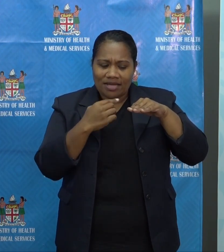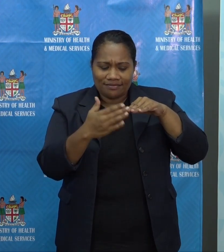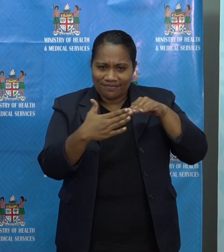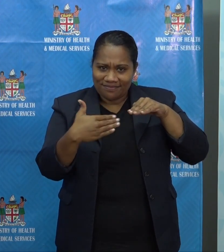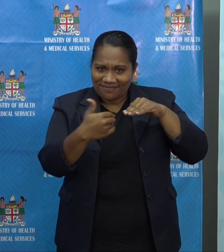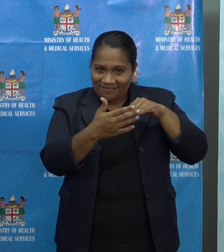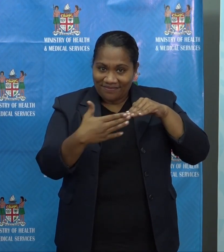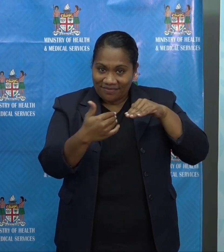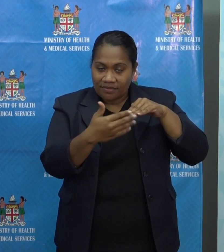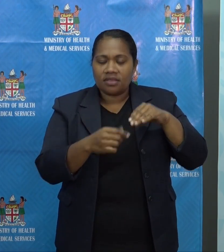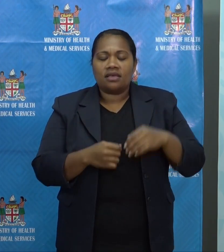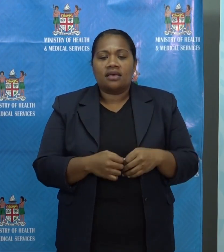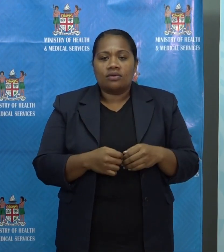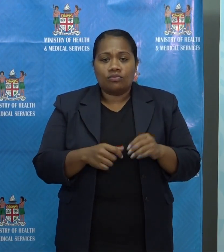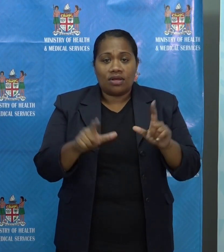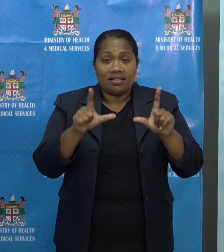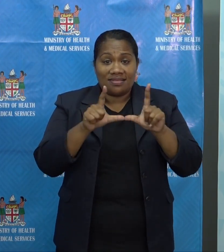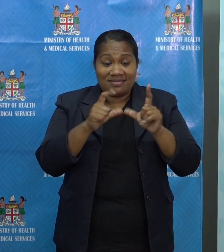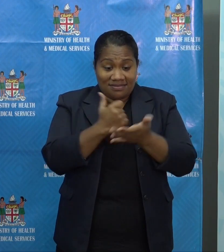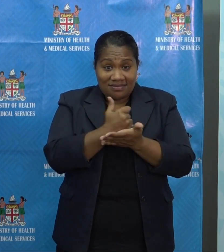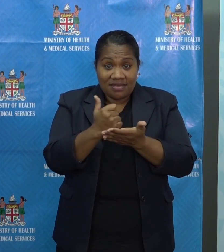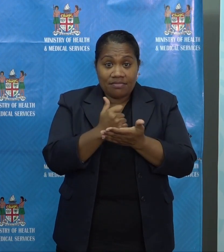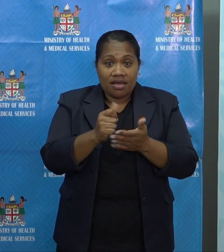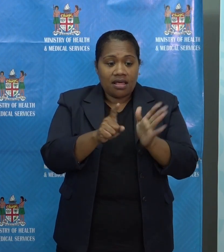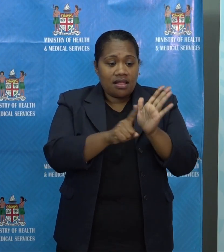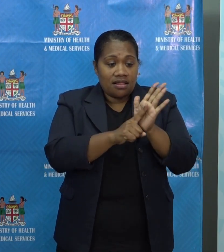LM417.